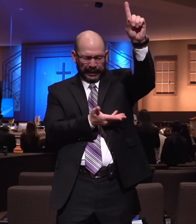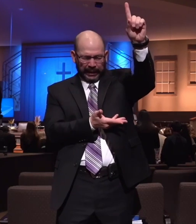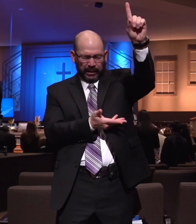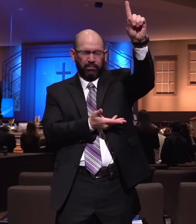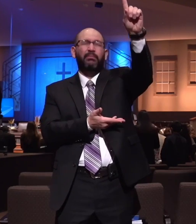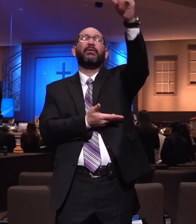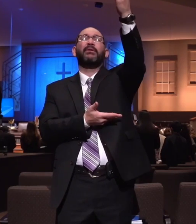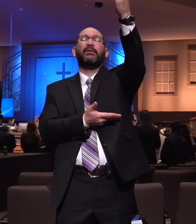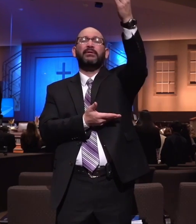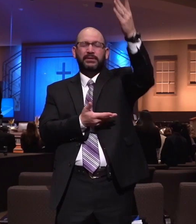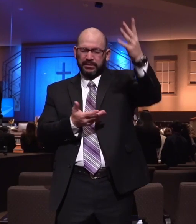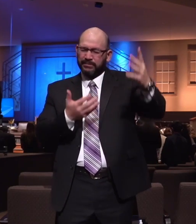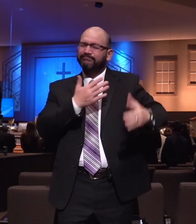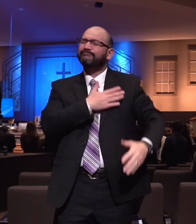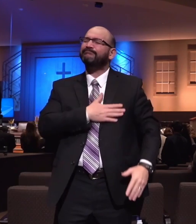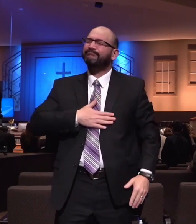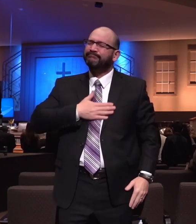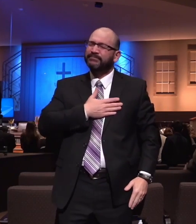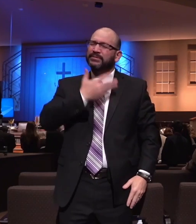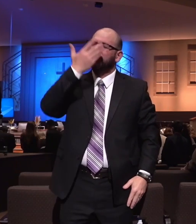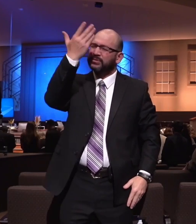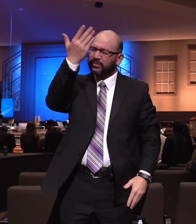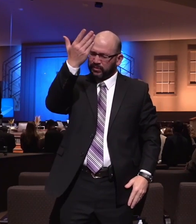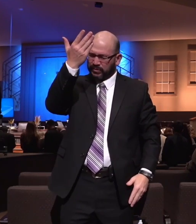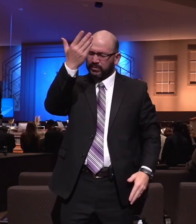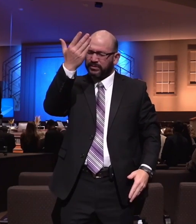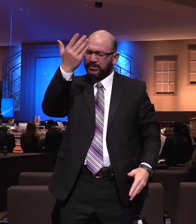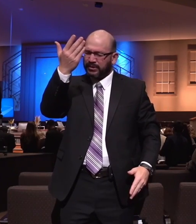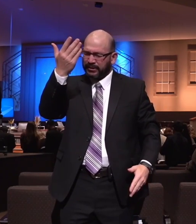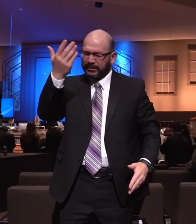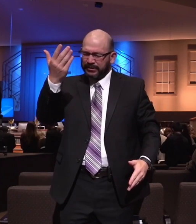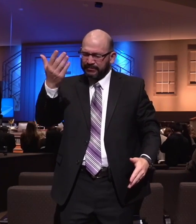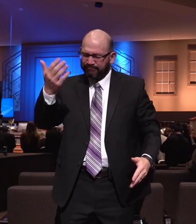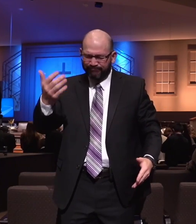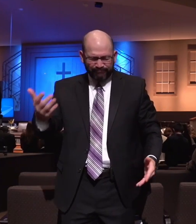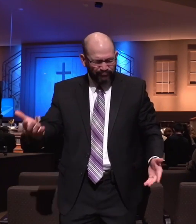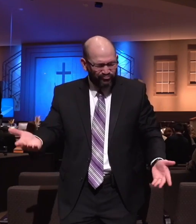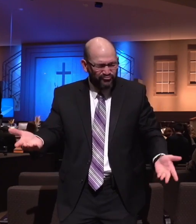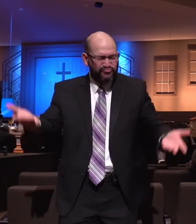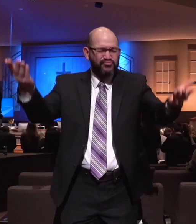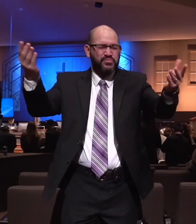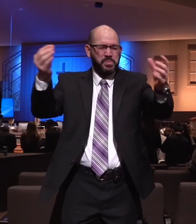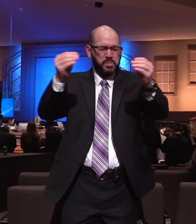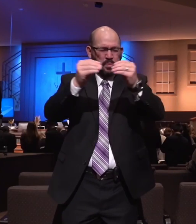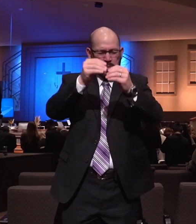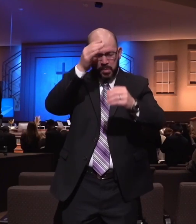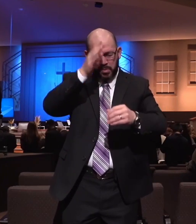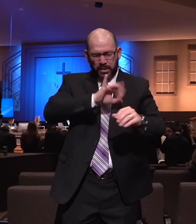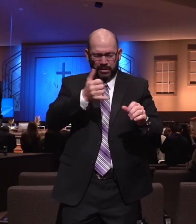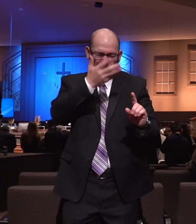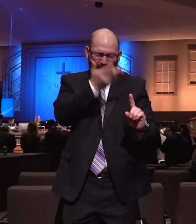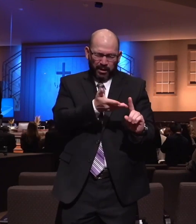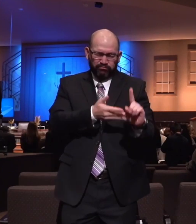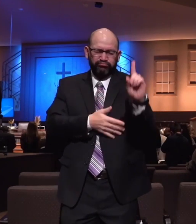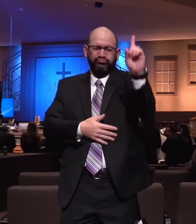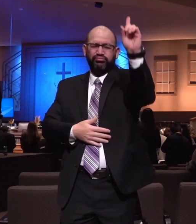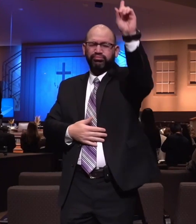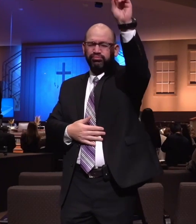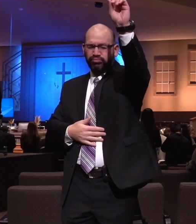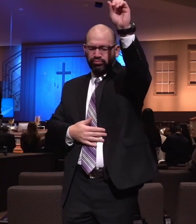And Father, we just pray that you would raise up more men like Dr. Jerry Goddard. Father, that you would help